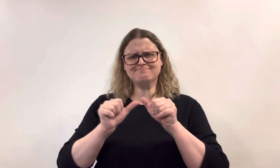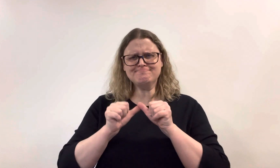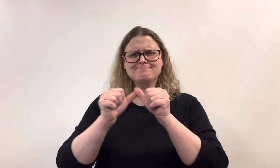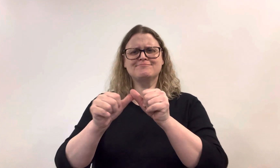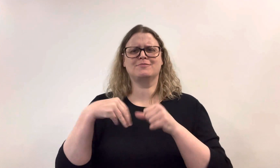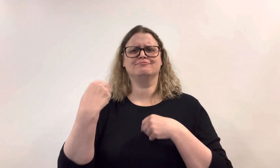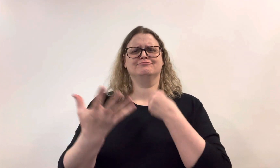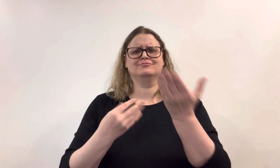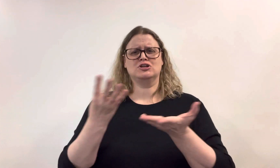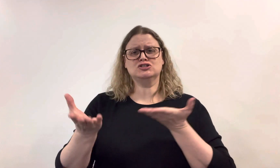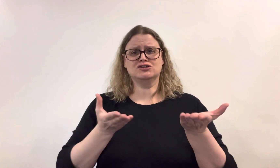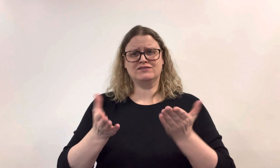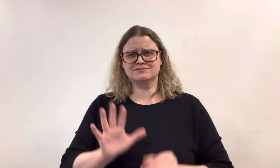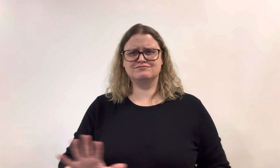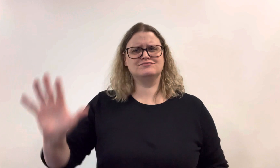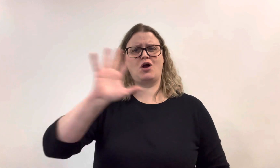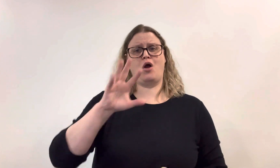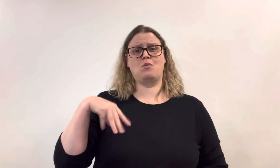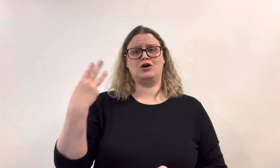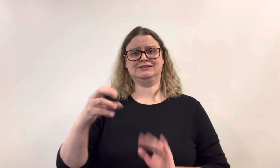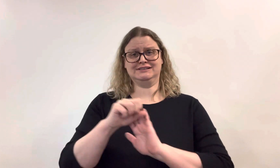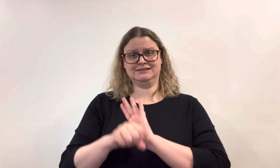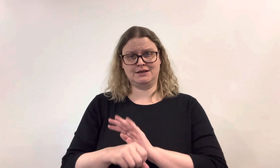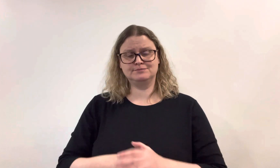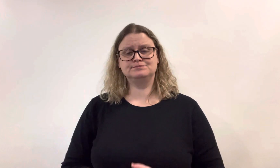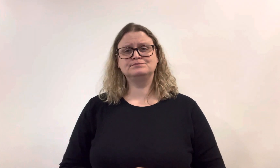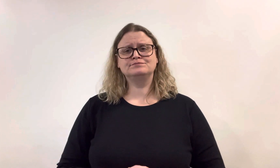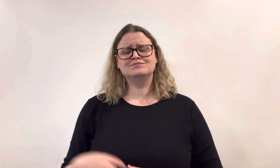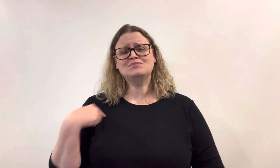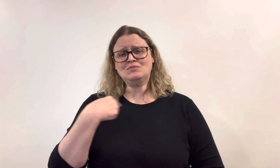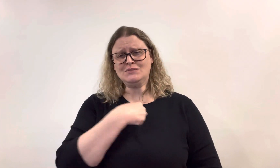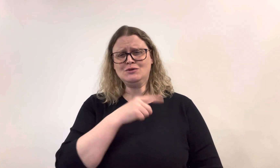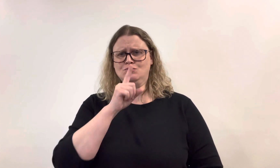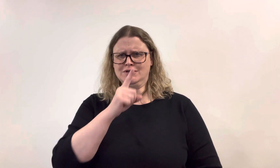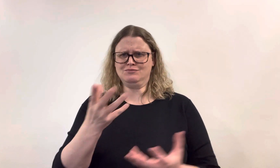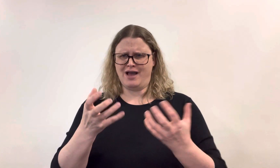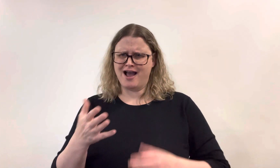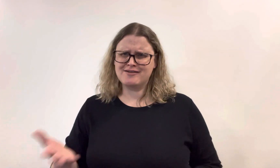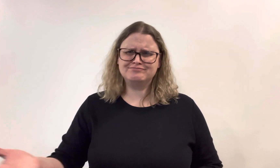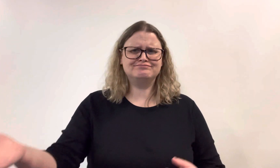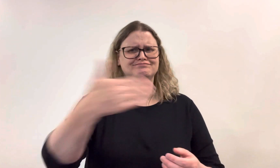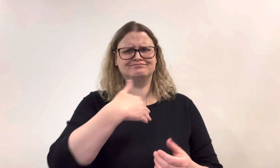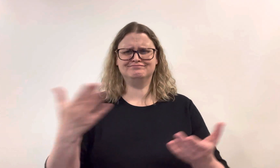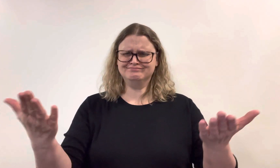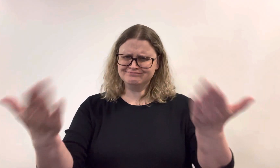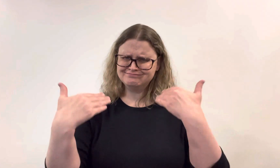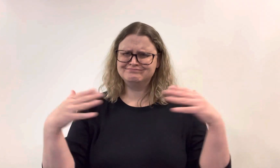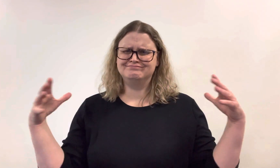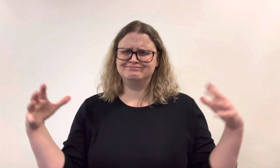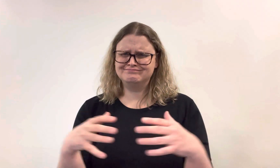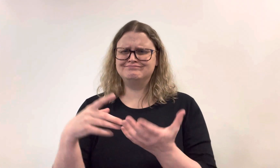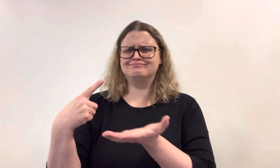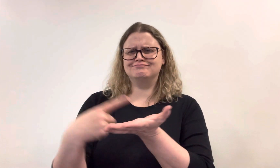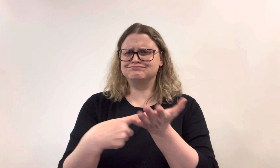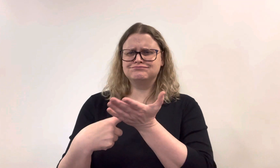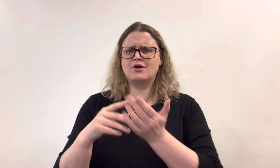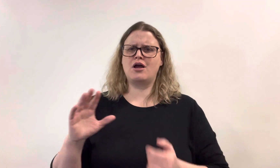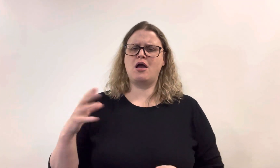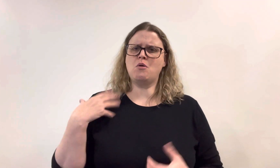had to adjust to continue providing services throughout the state. We'd love for all of you to reconnect